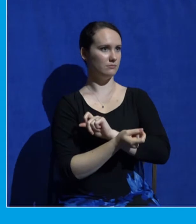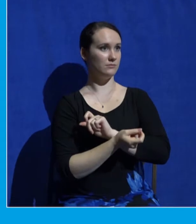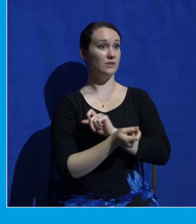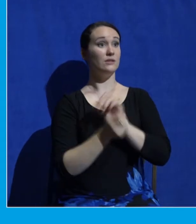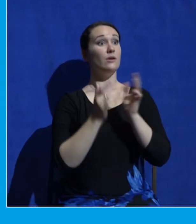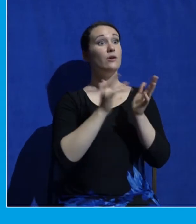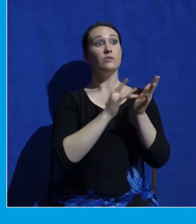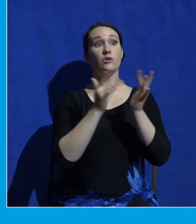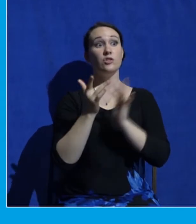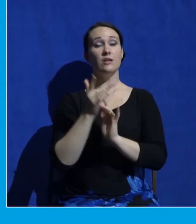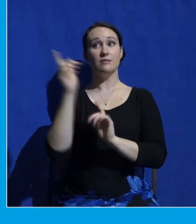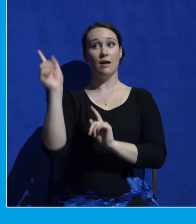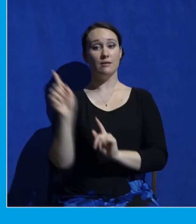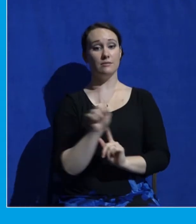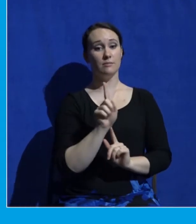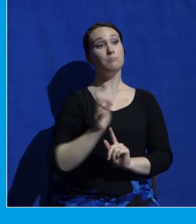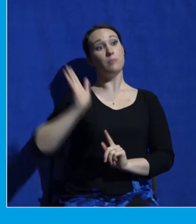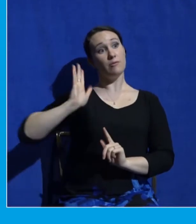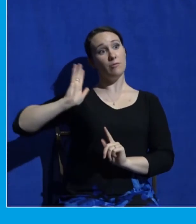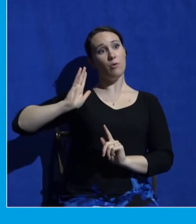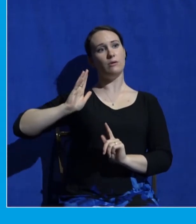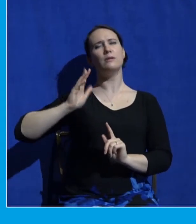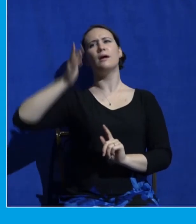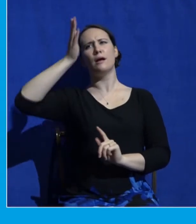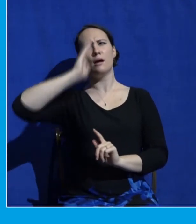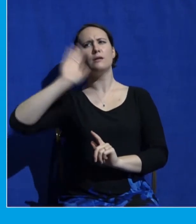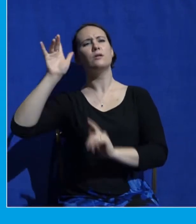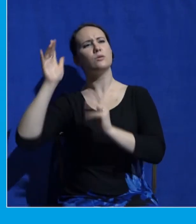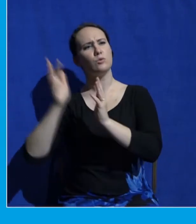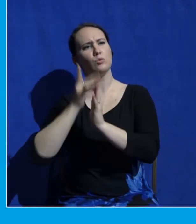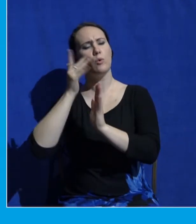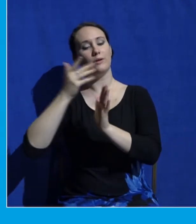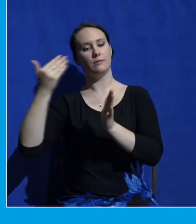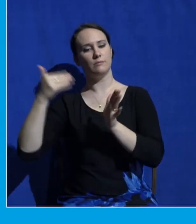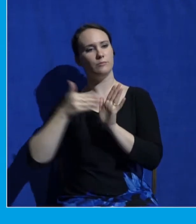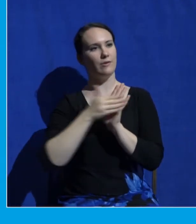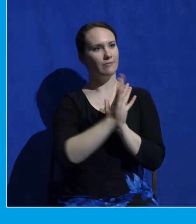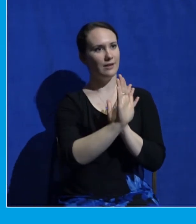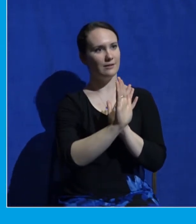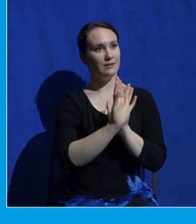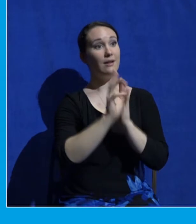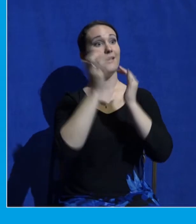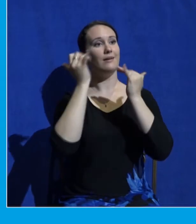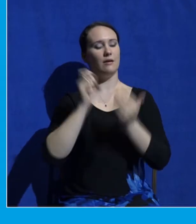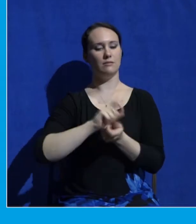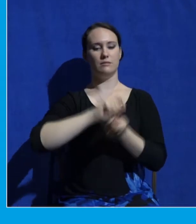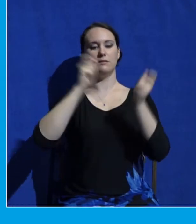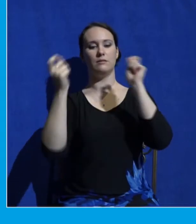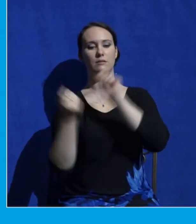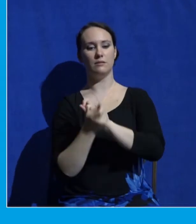just reflecting the glory of God, Jesus was revealing the glory of God,